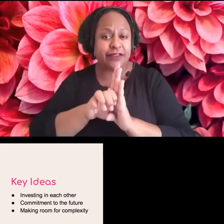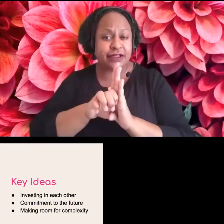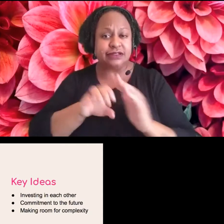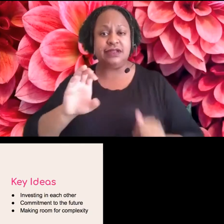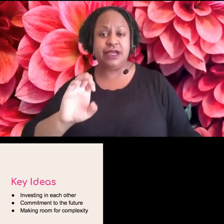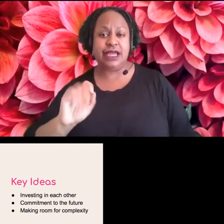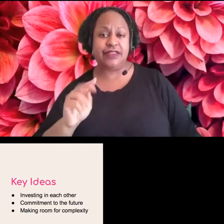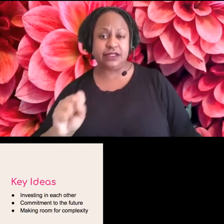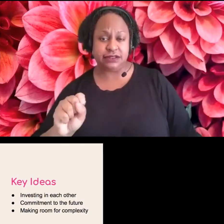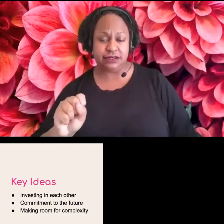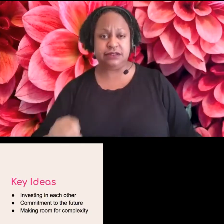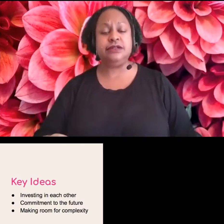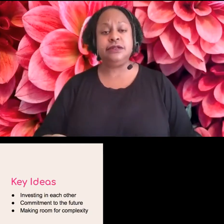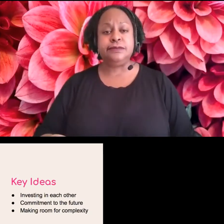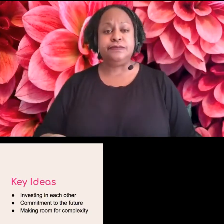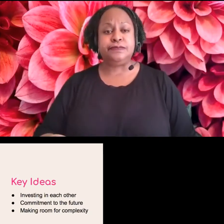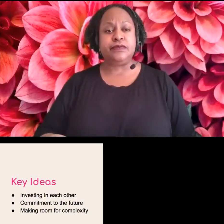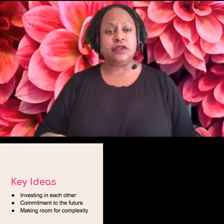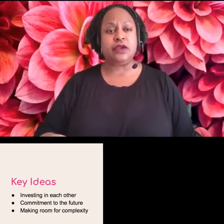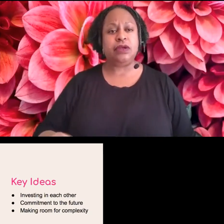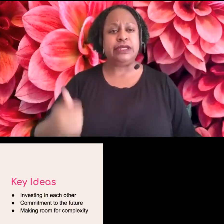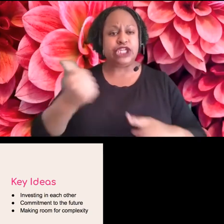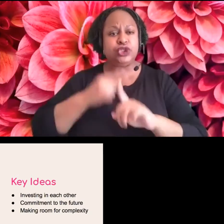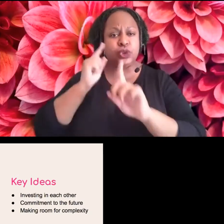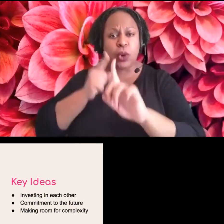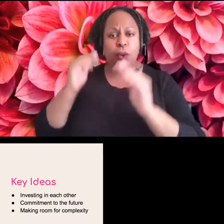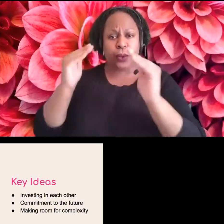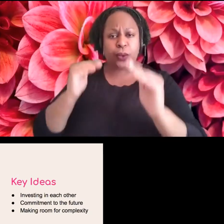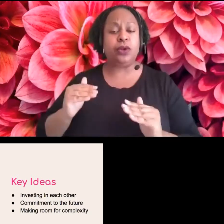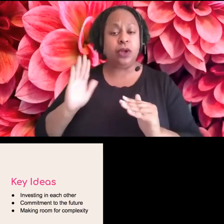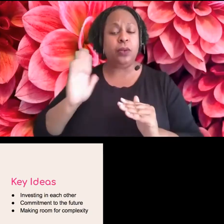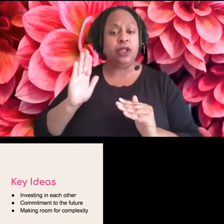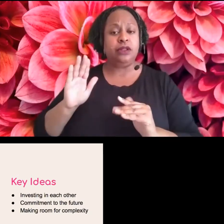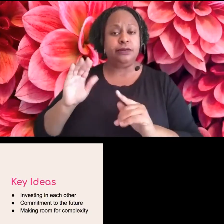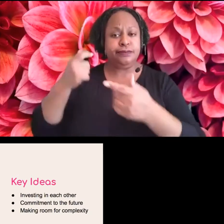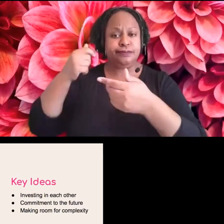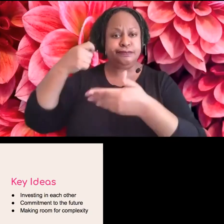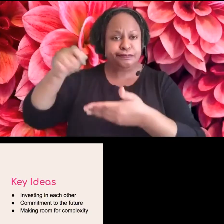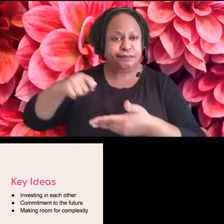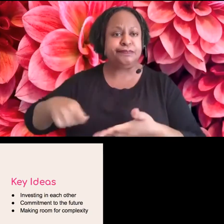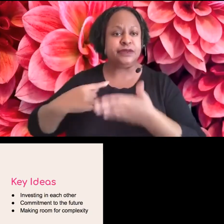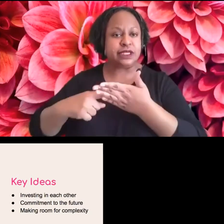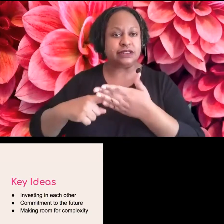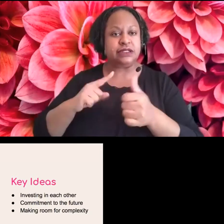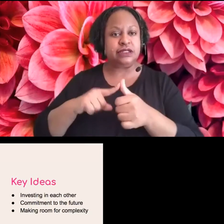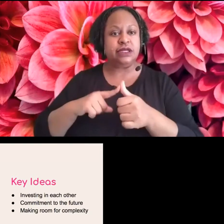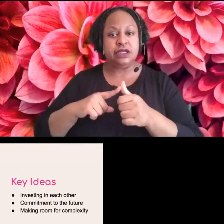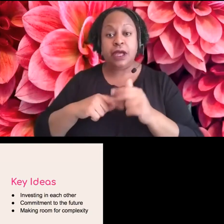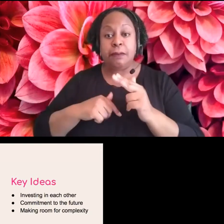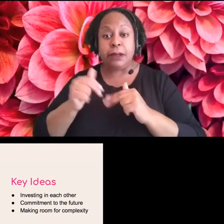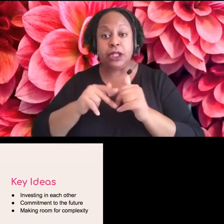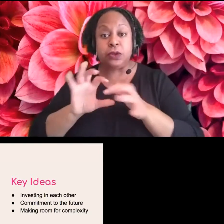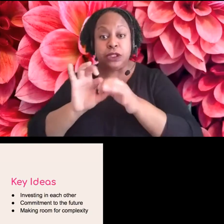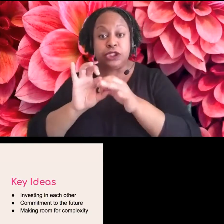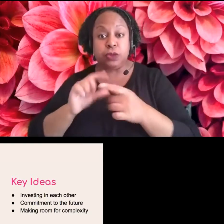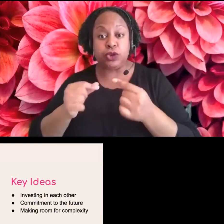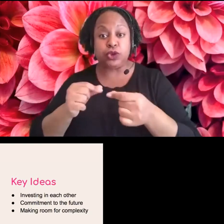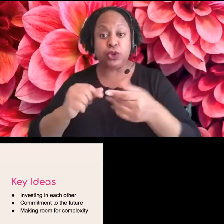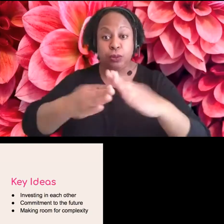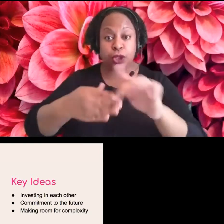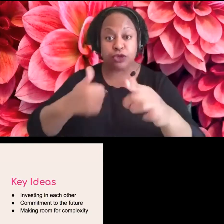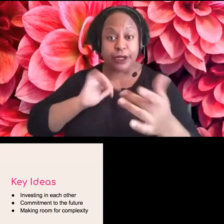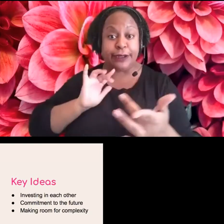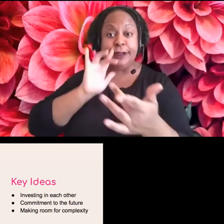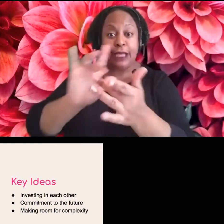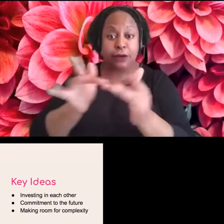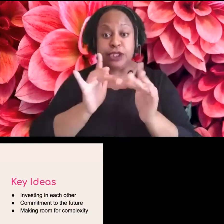Um, so building relationships, for example, hiring within the community that you're trying to do outreach with. Um, and then you not